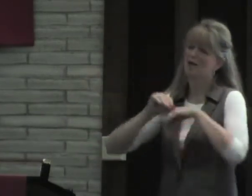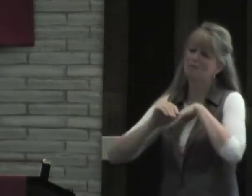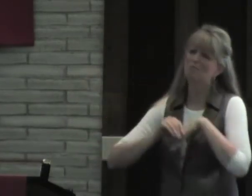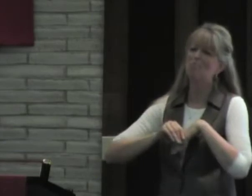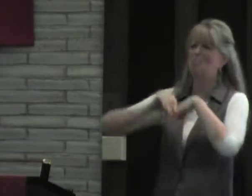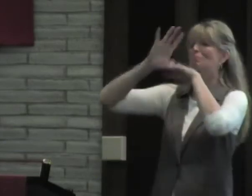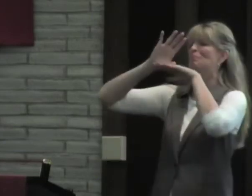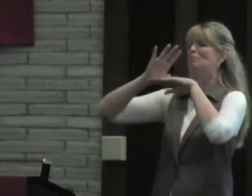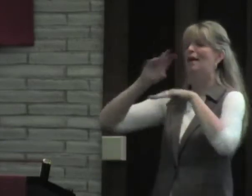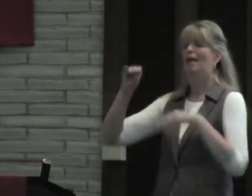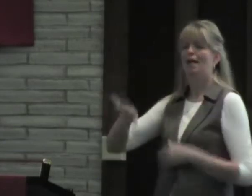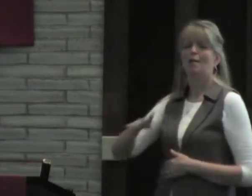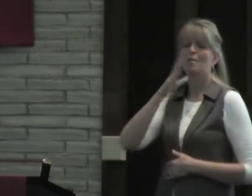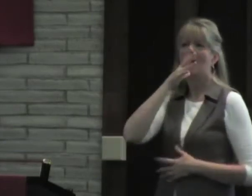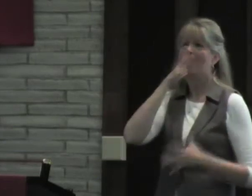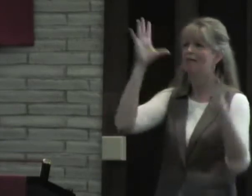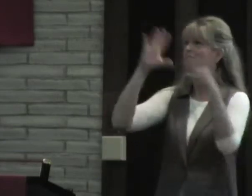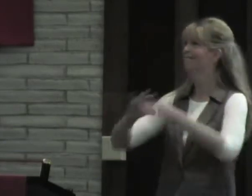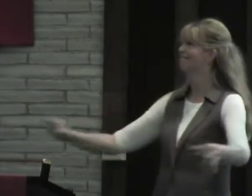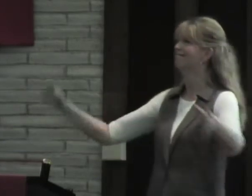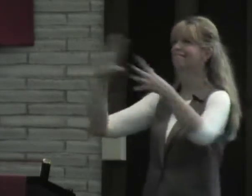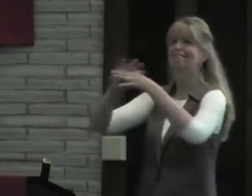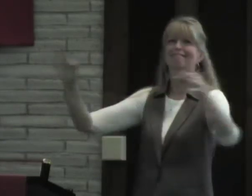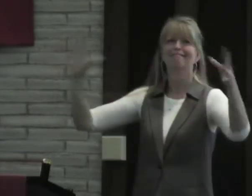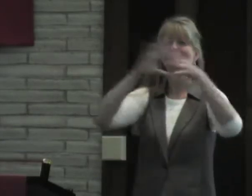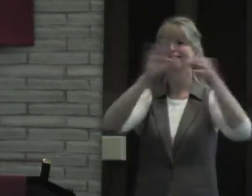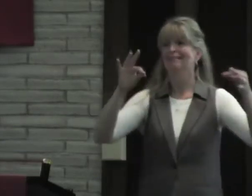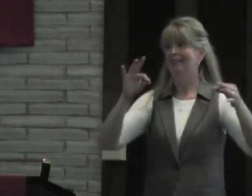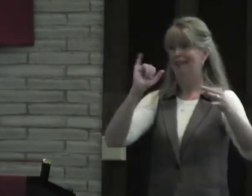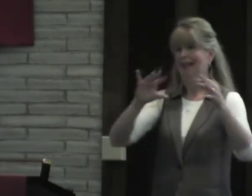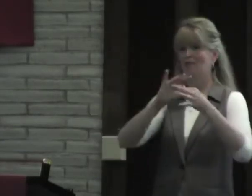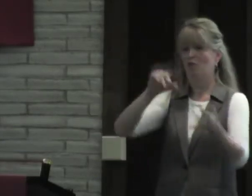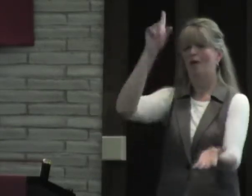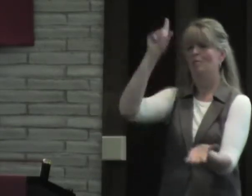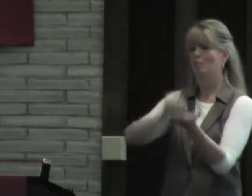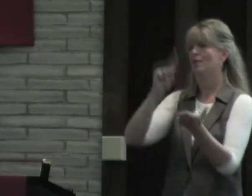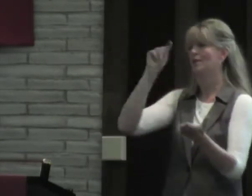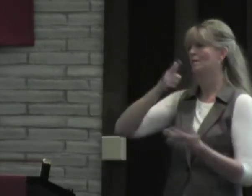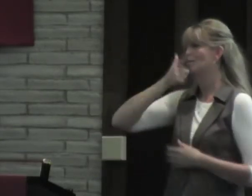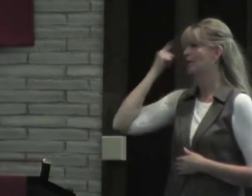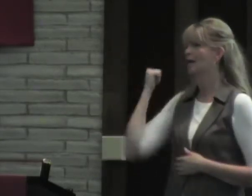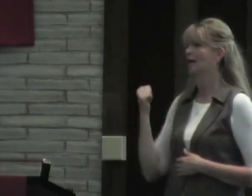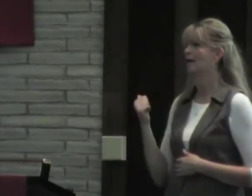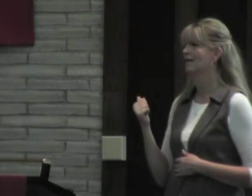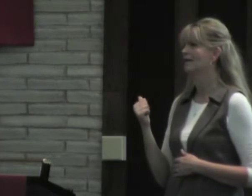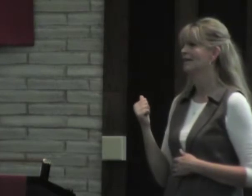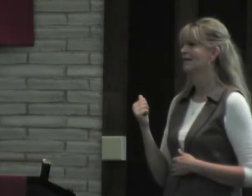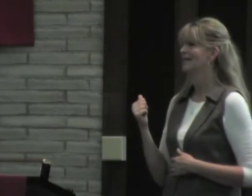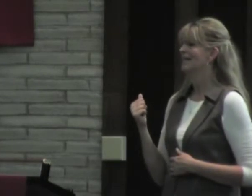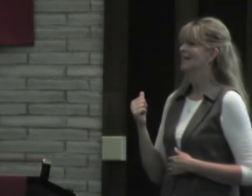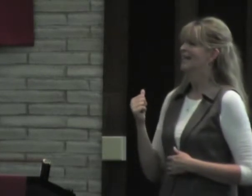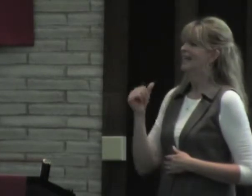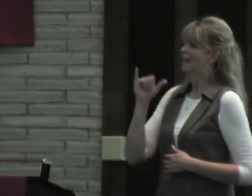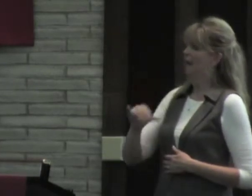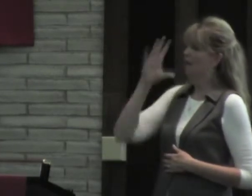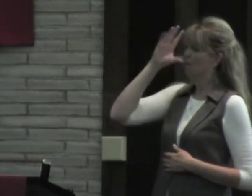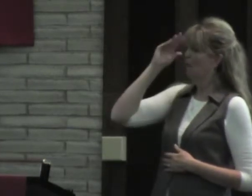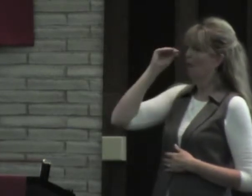his spiritual battery was fully charged, and he was talking to his mom. And so that proves my point because